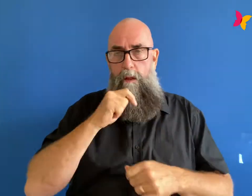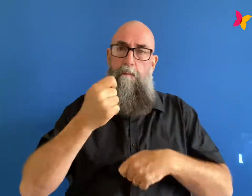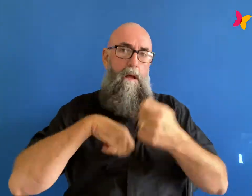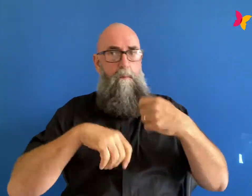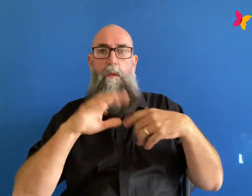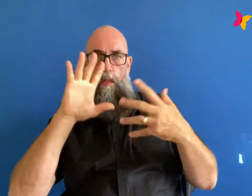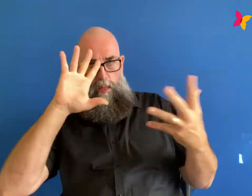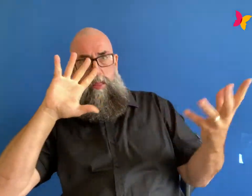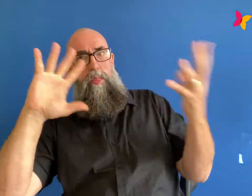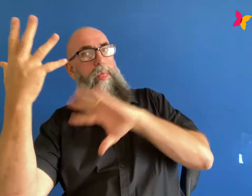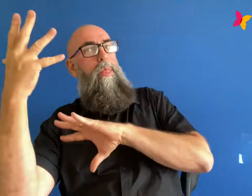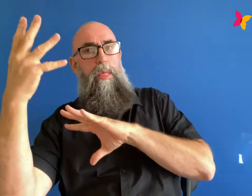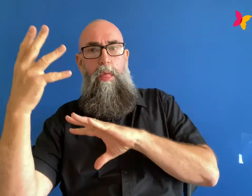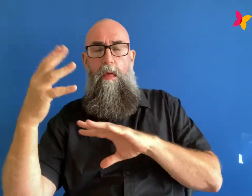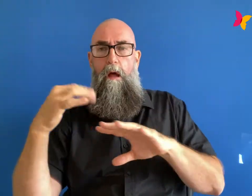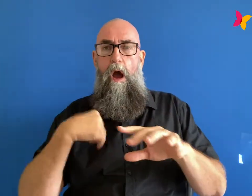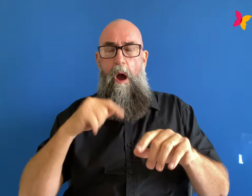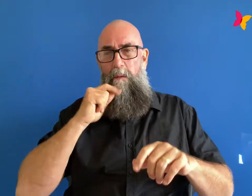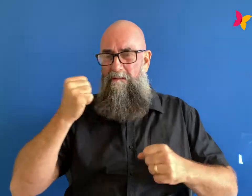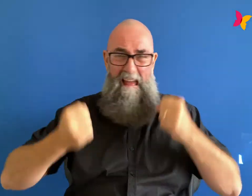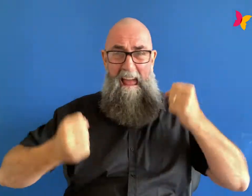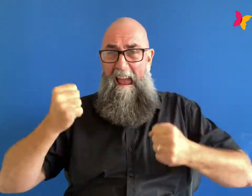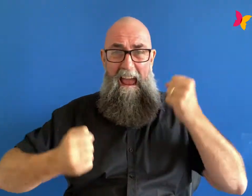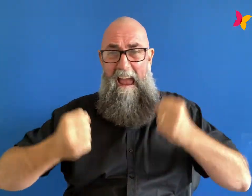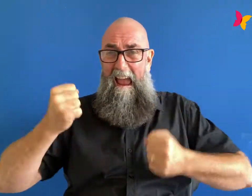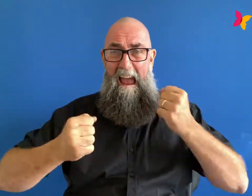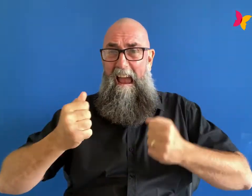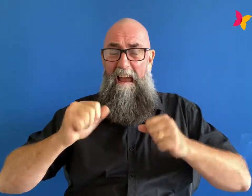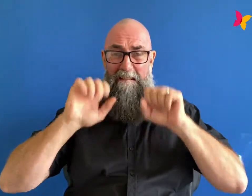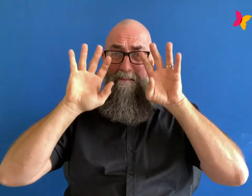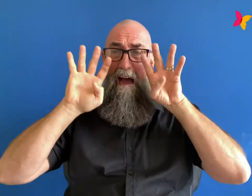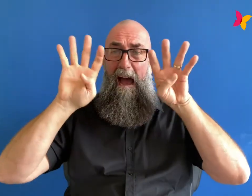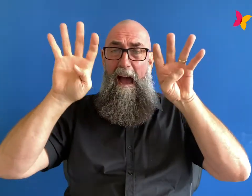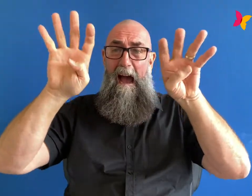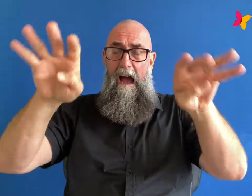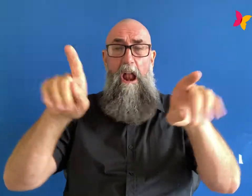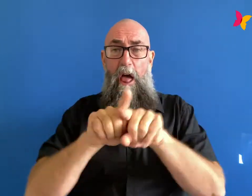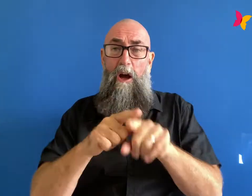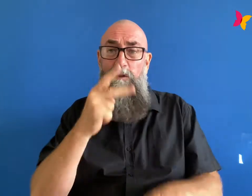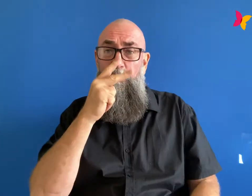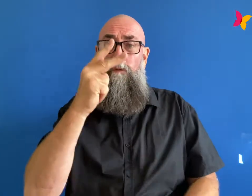like a two-year-old at the supermarket who really wanted some lollies but wasn't getting any it was like that